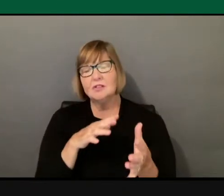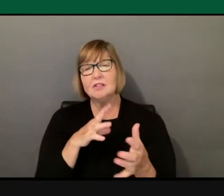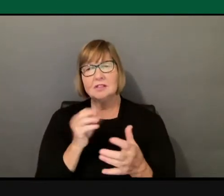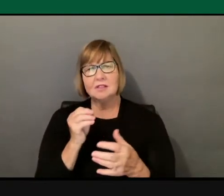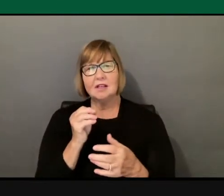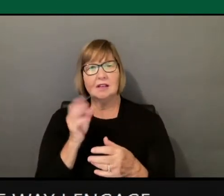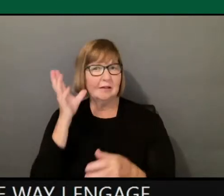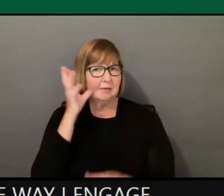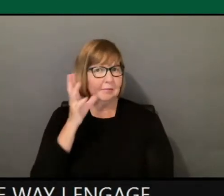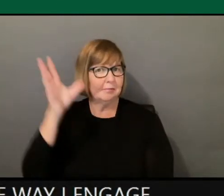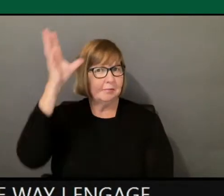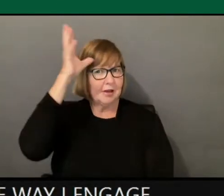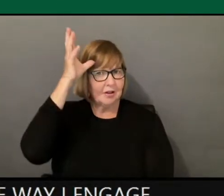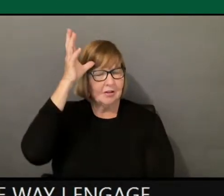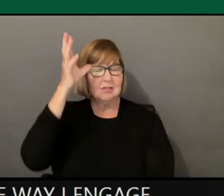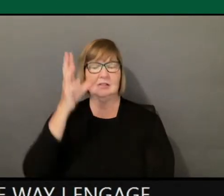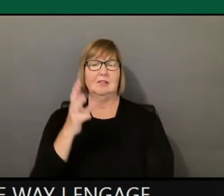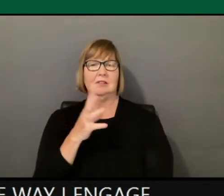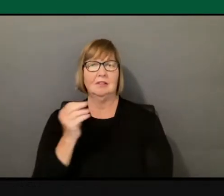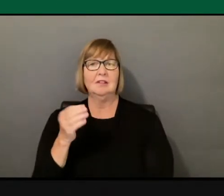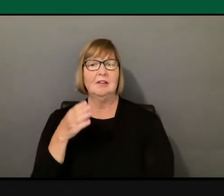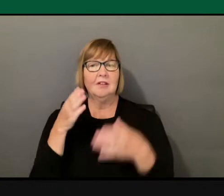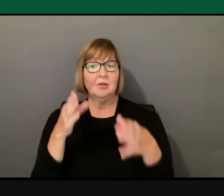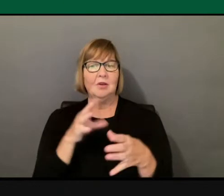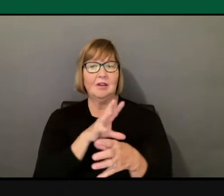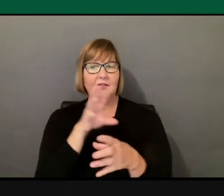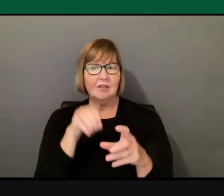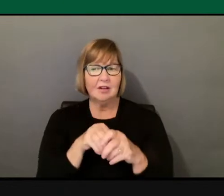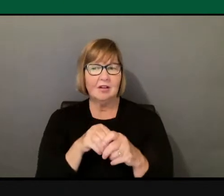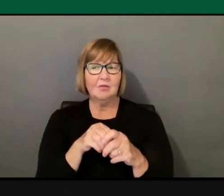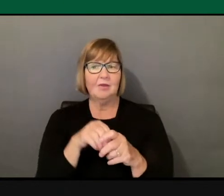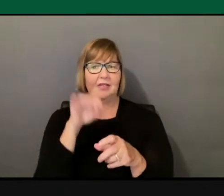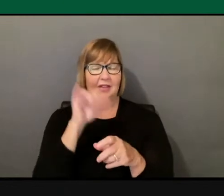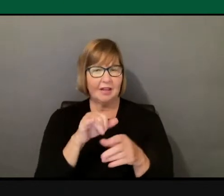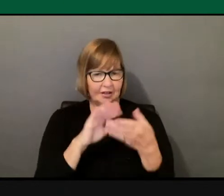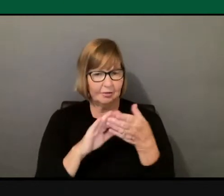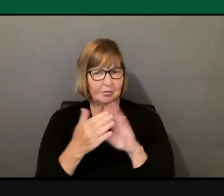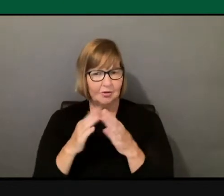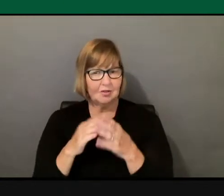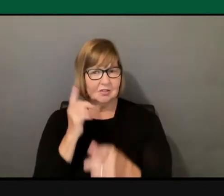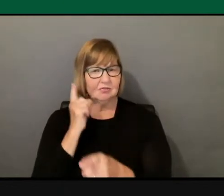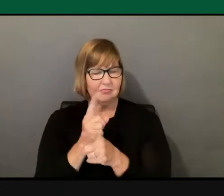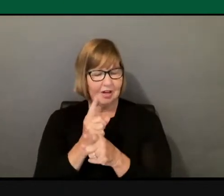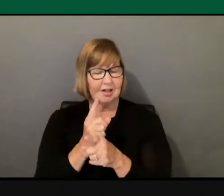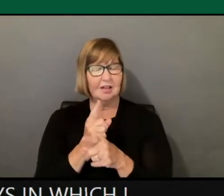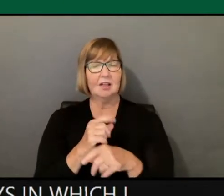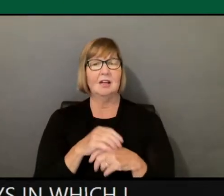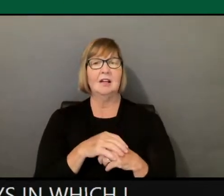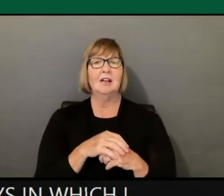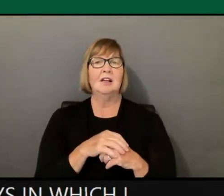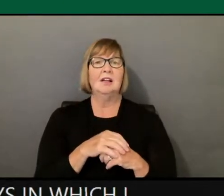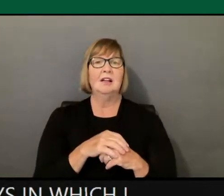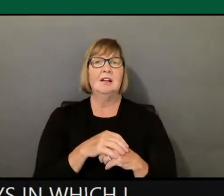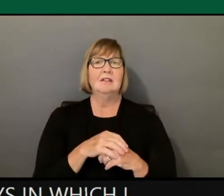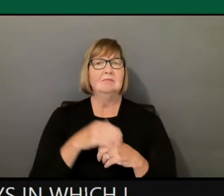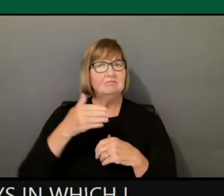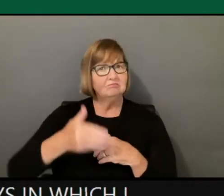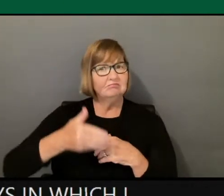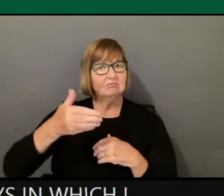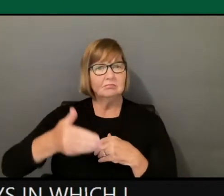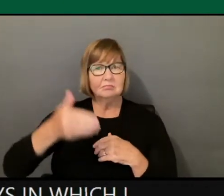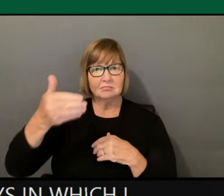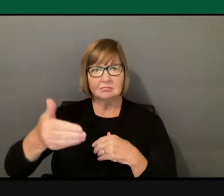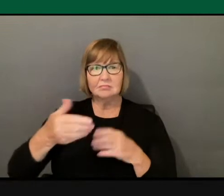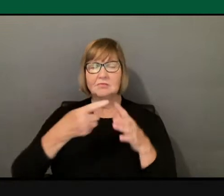eventually to the ways in which I engaged in those communities, right? Because, little by little, I started engaging